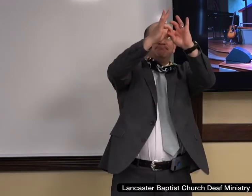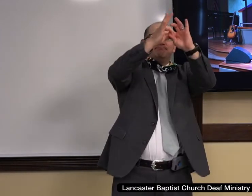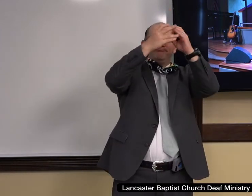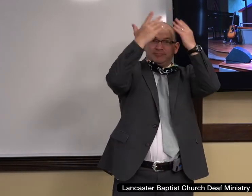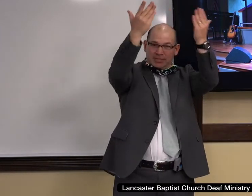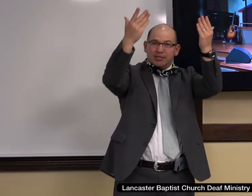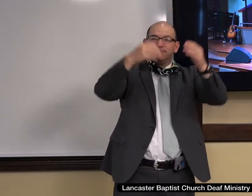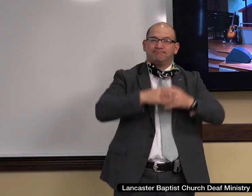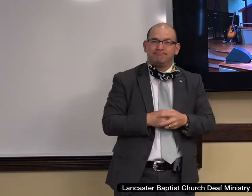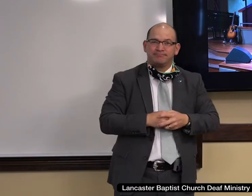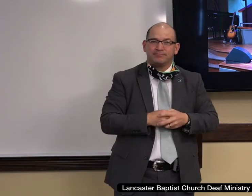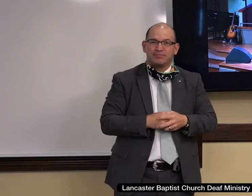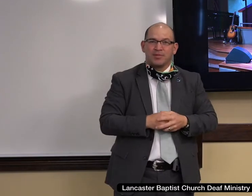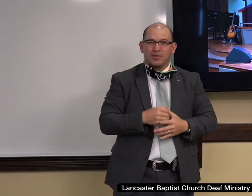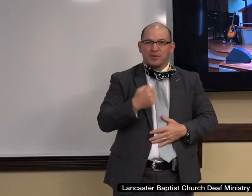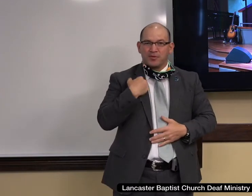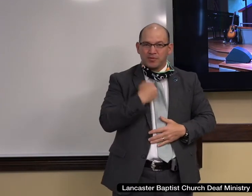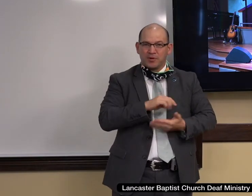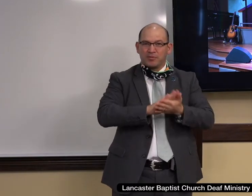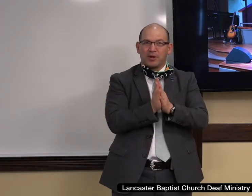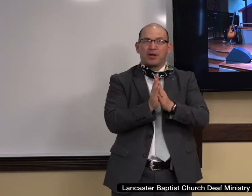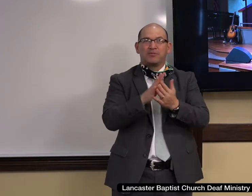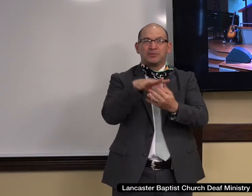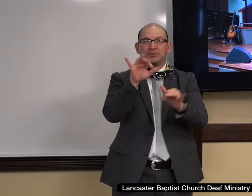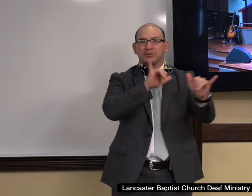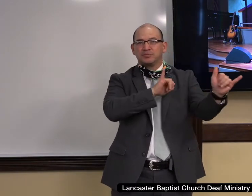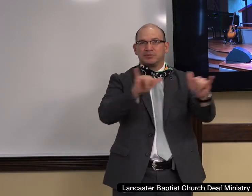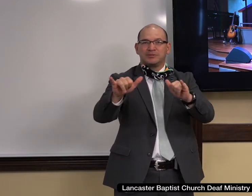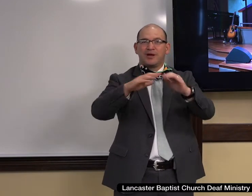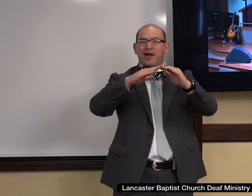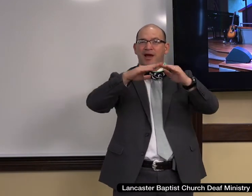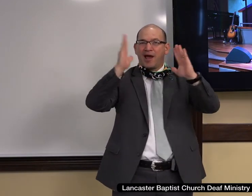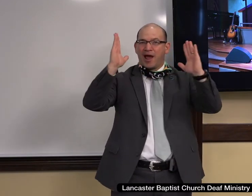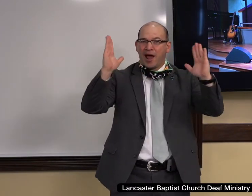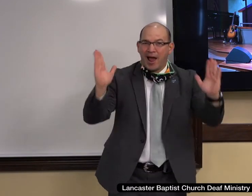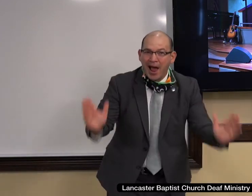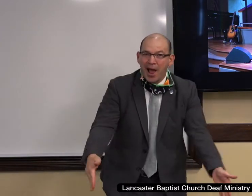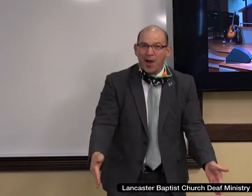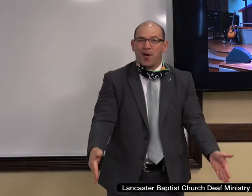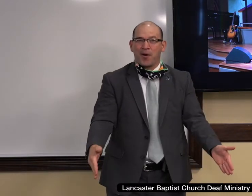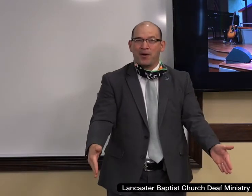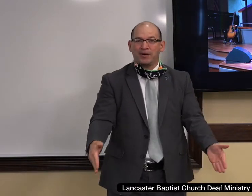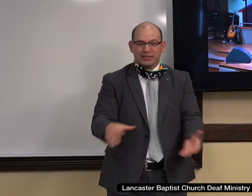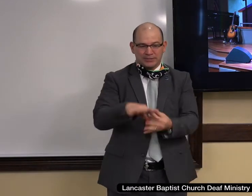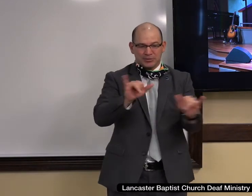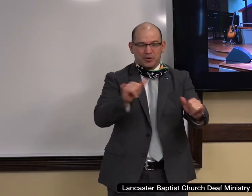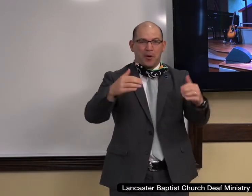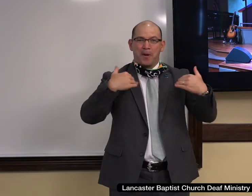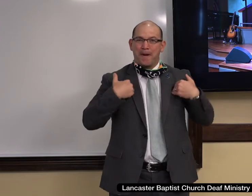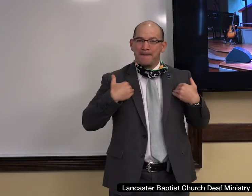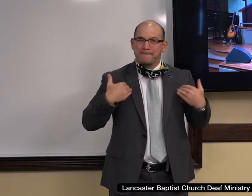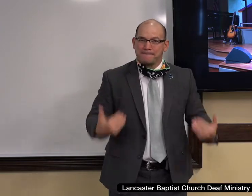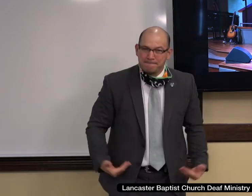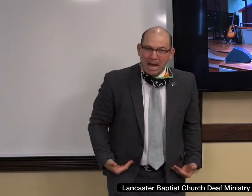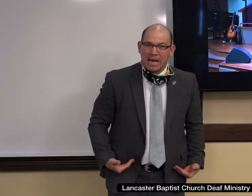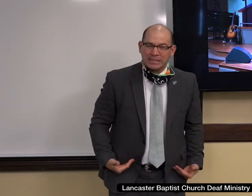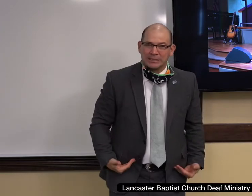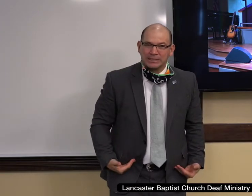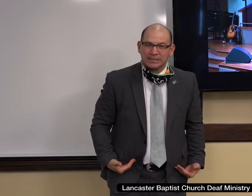together, we become a spiritual house, this church, a spiritual body, a spiritual house. First Peter two, five,